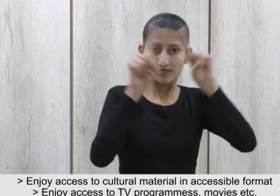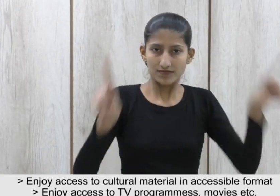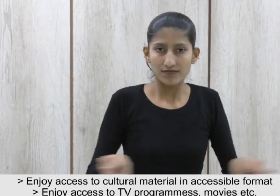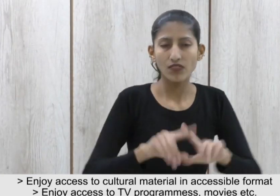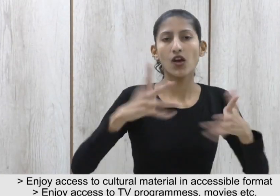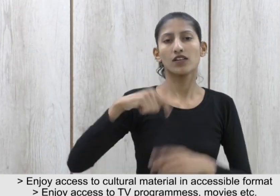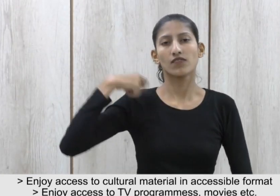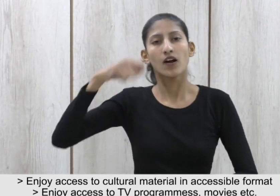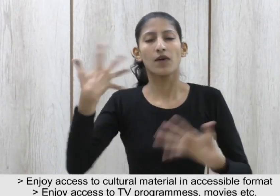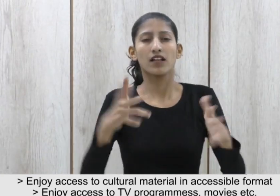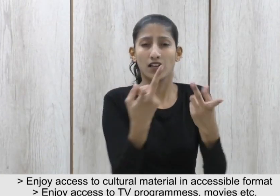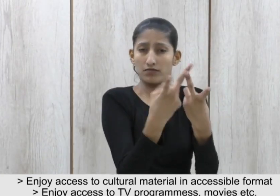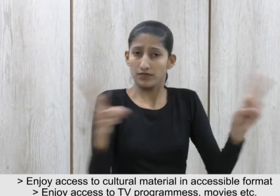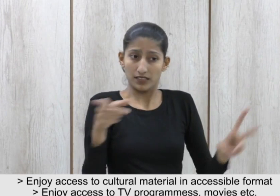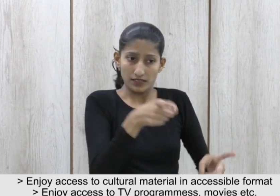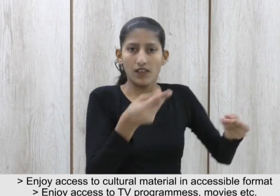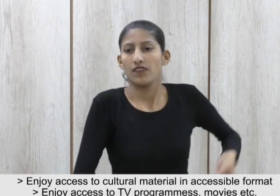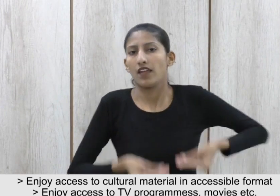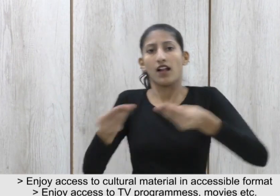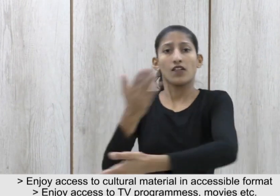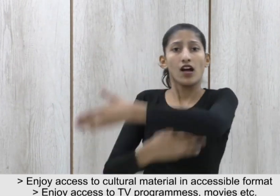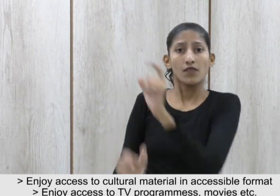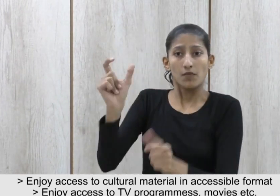Enjoy access to TV programs, movies, etc.